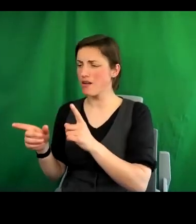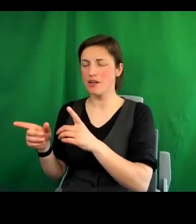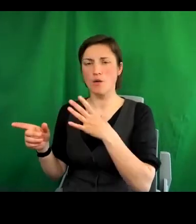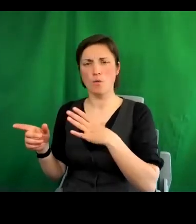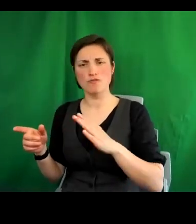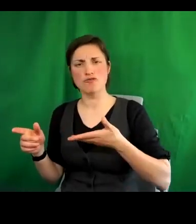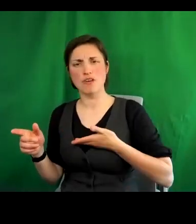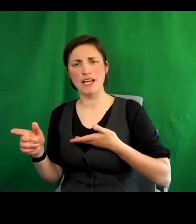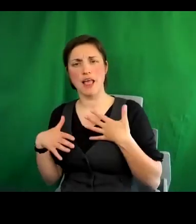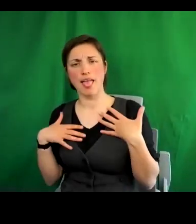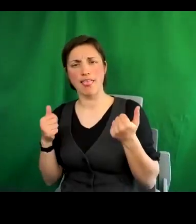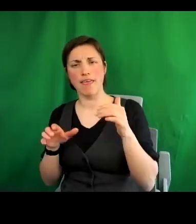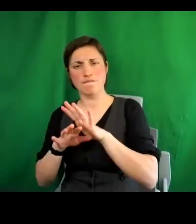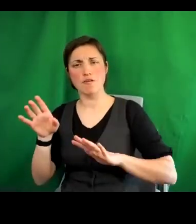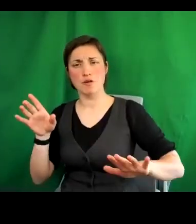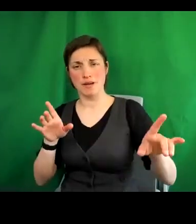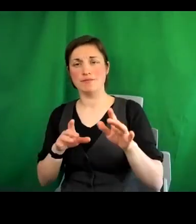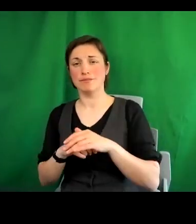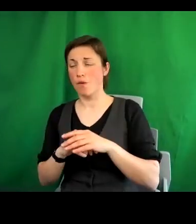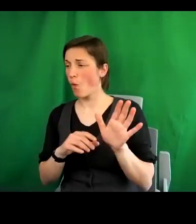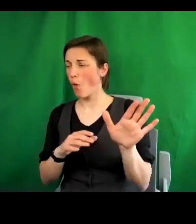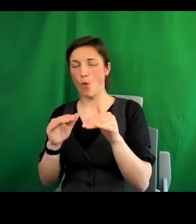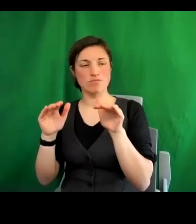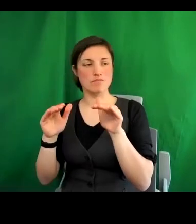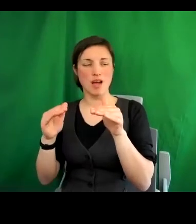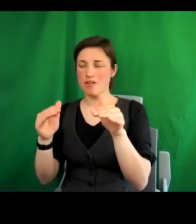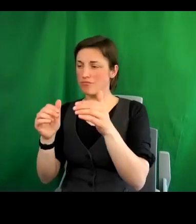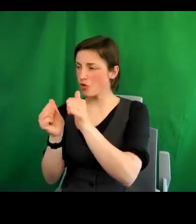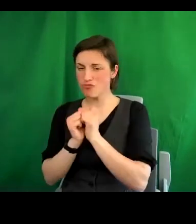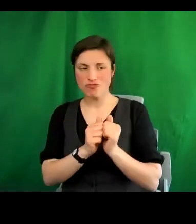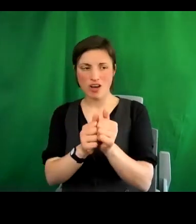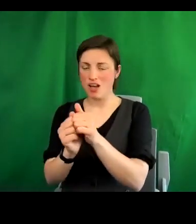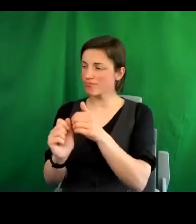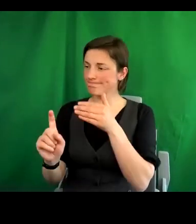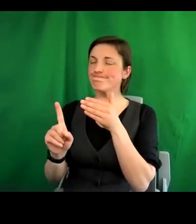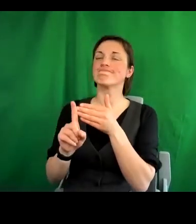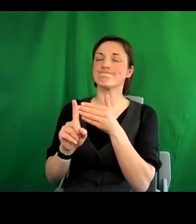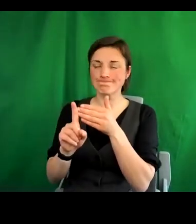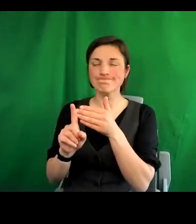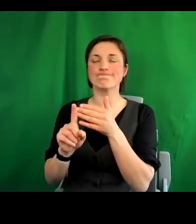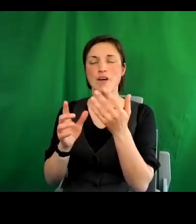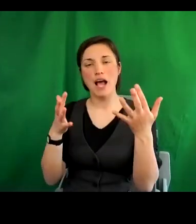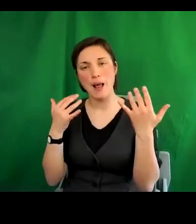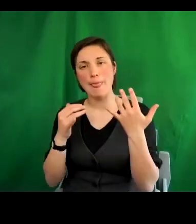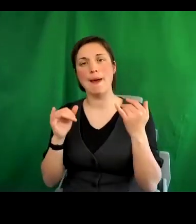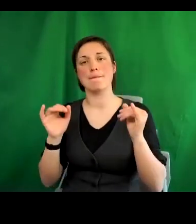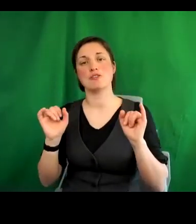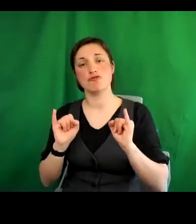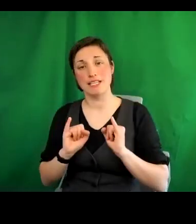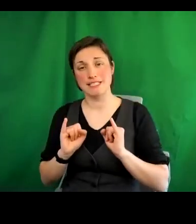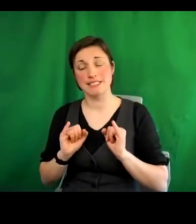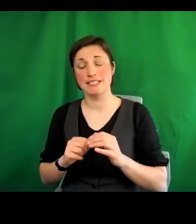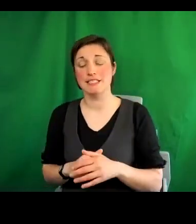recognition of the climate crisis. And then secondly, by including a right for older persons